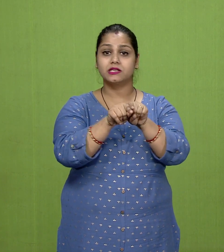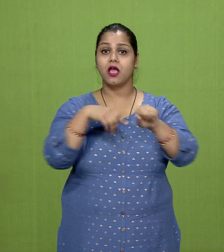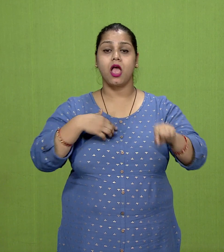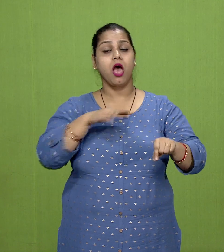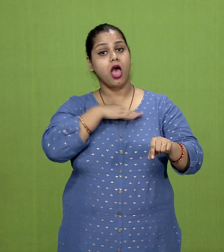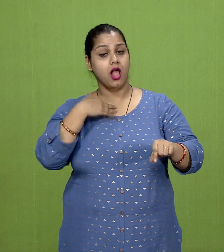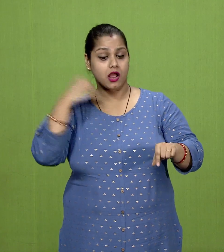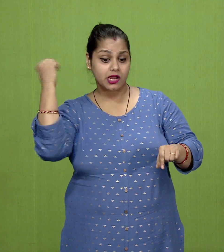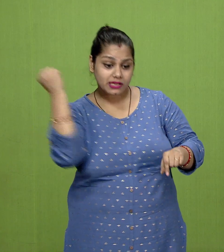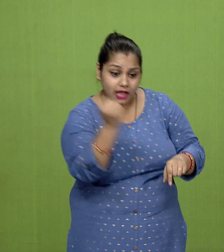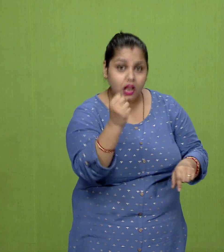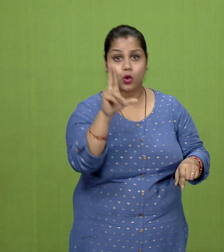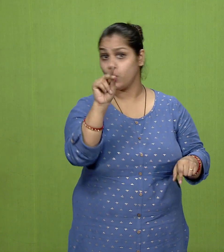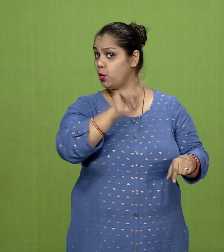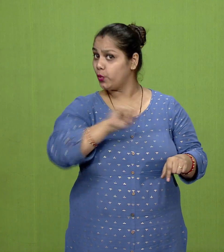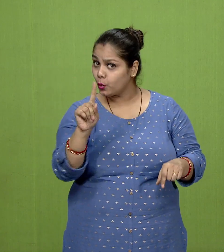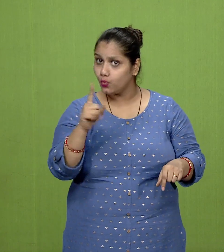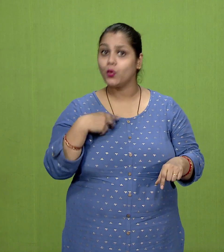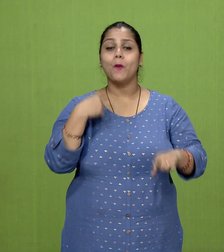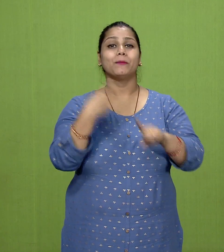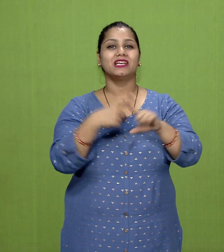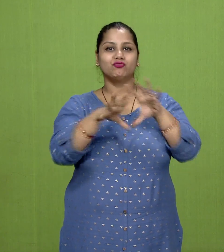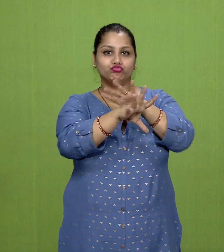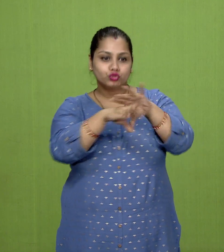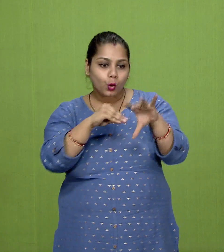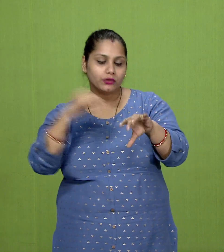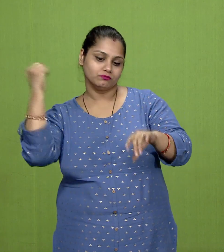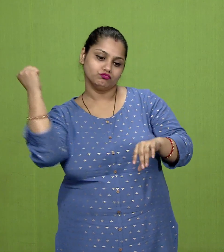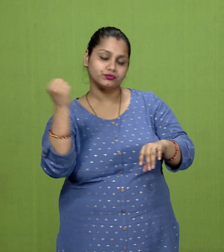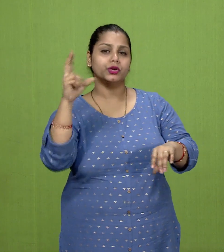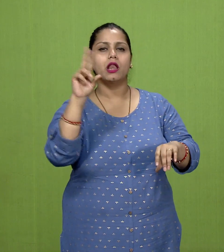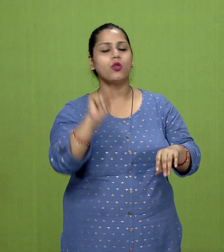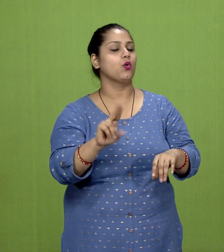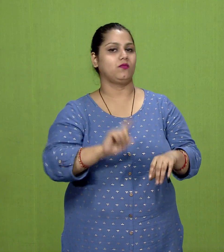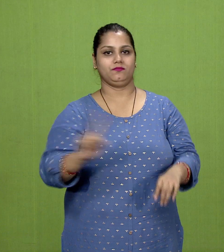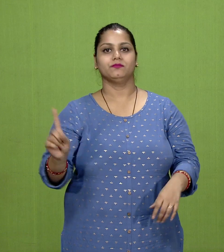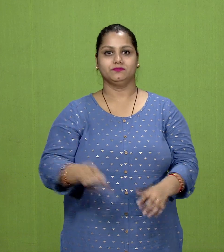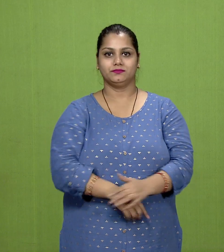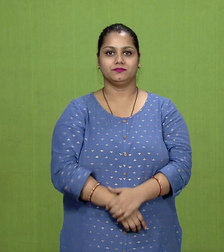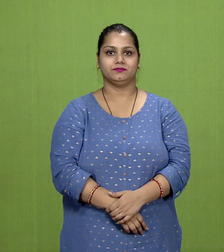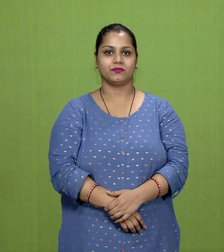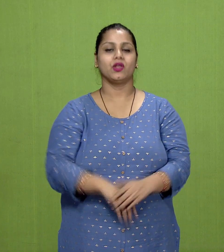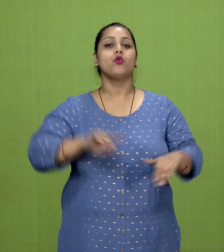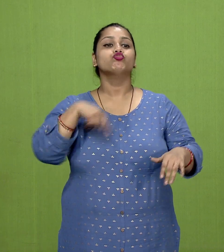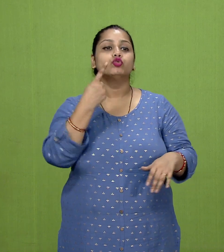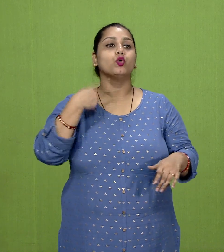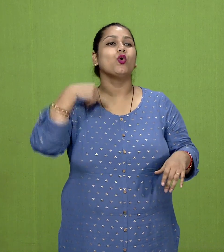-killing and non-stealing for his followers.